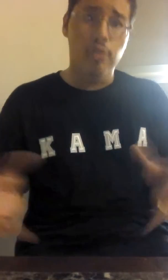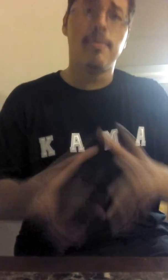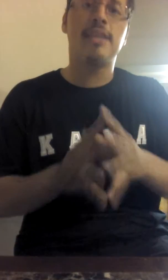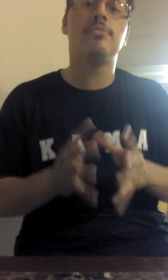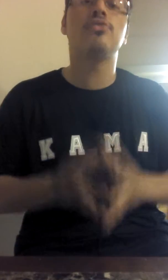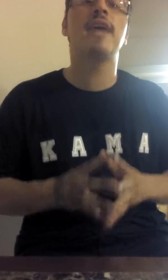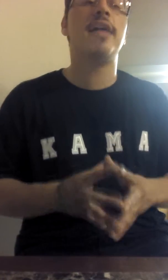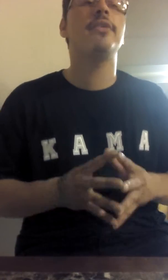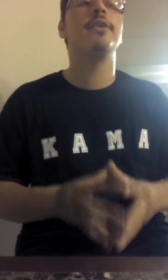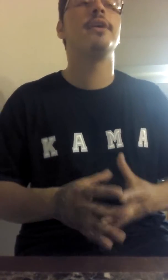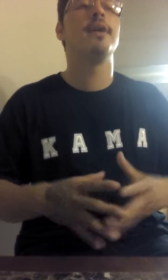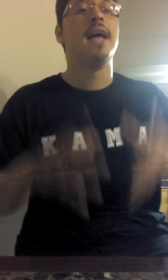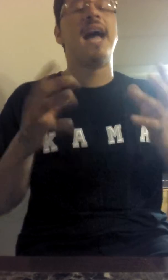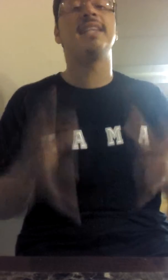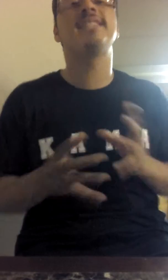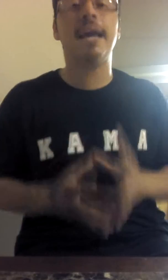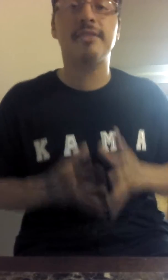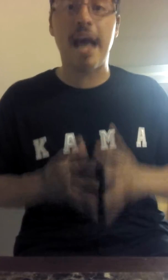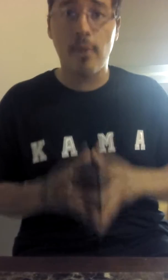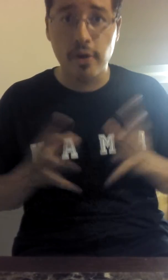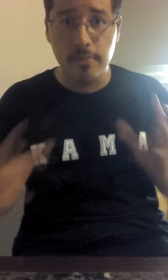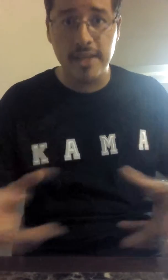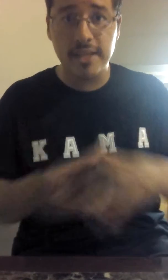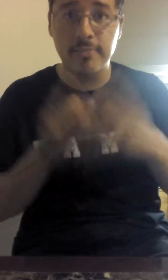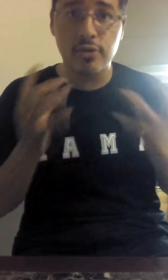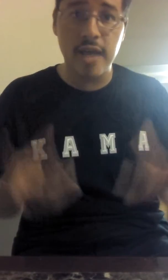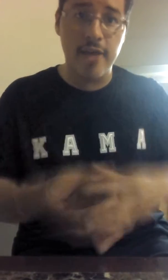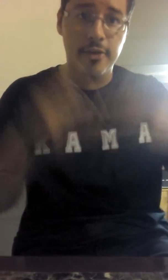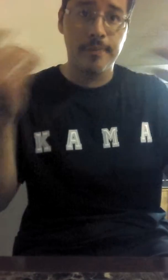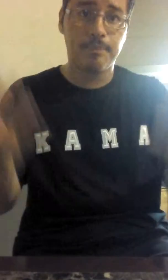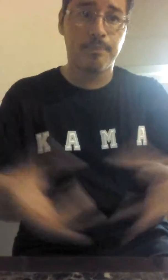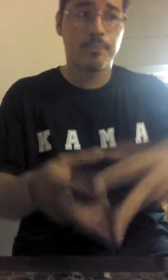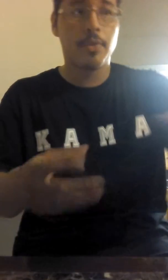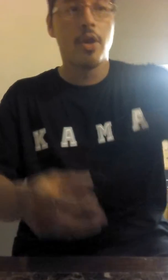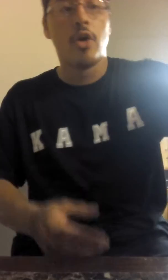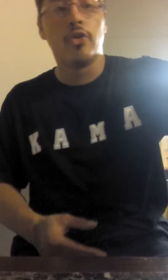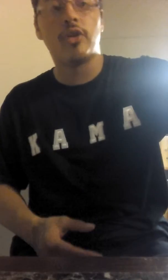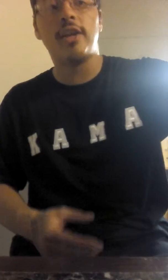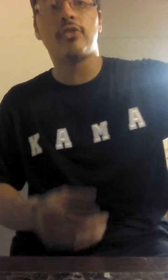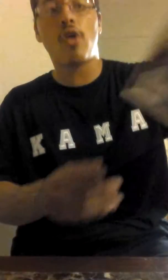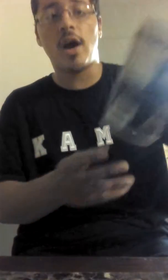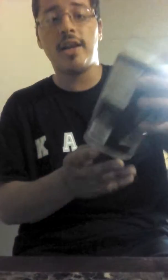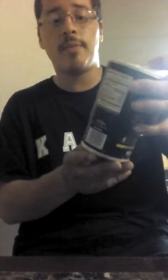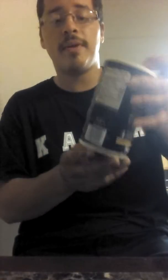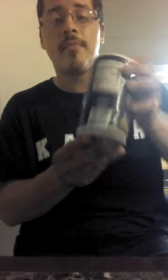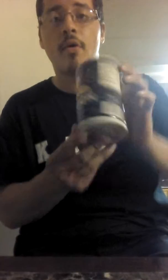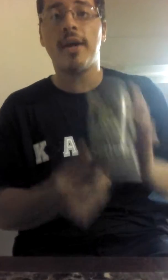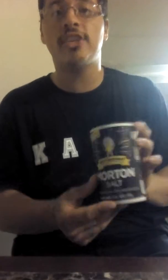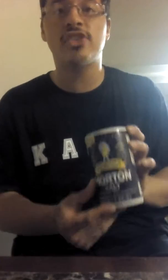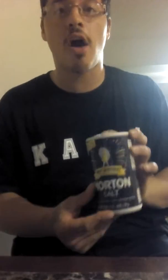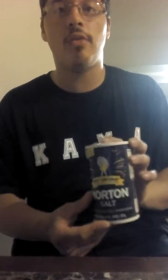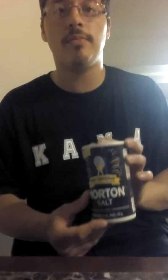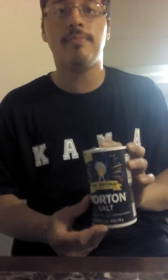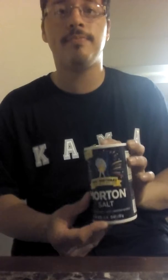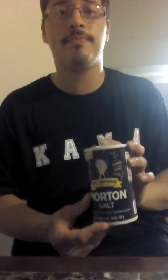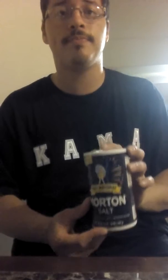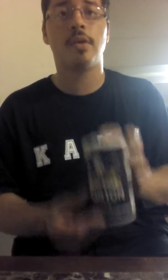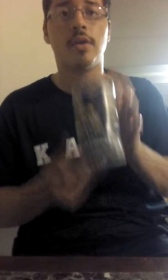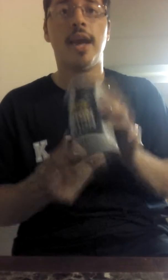Mix them together. At the same time, when you're mixing them together, you're going to throw a little bit of more in salt, okay?